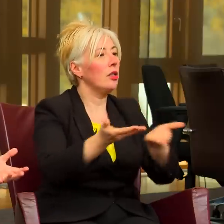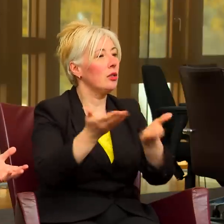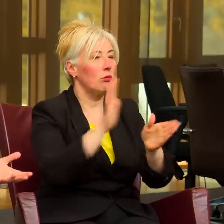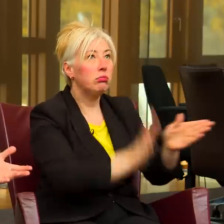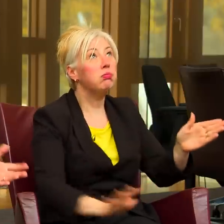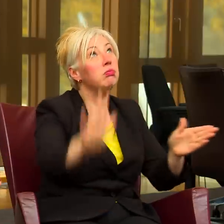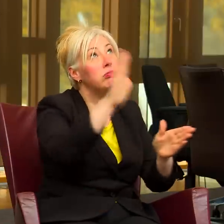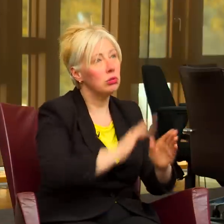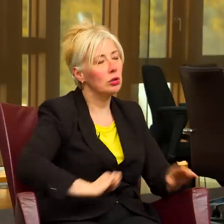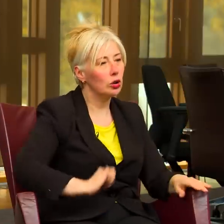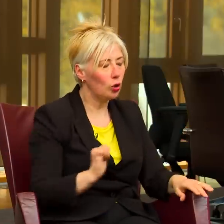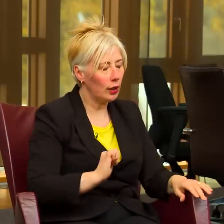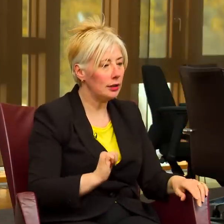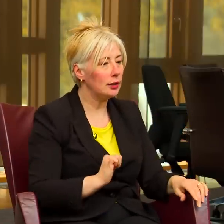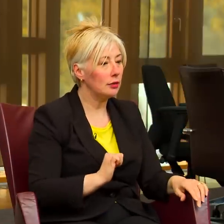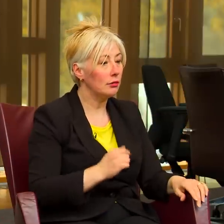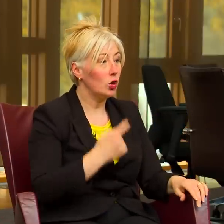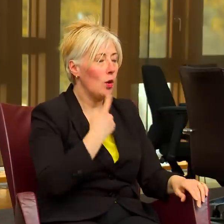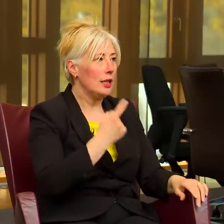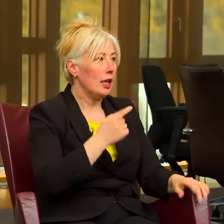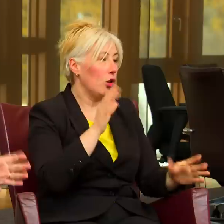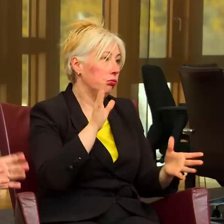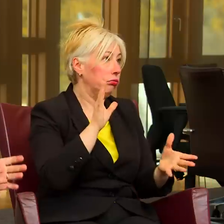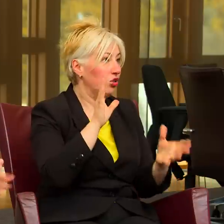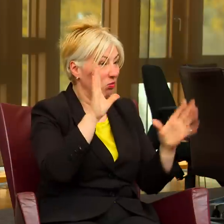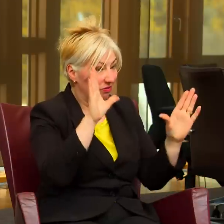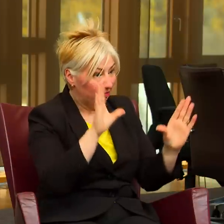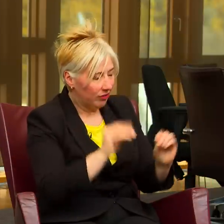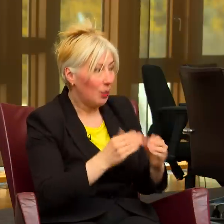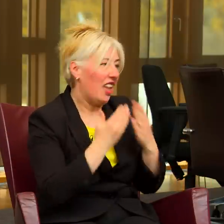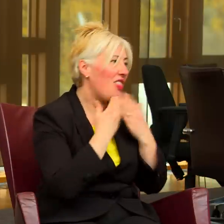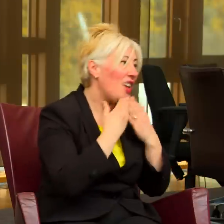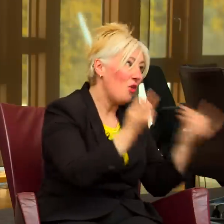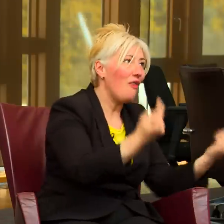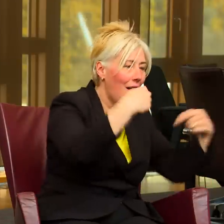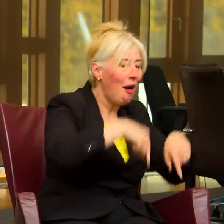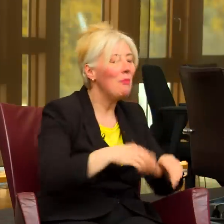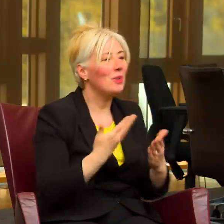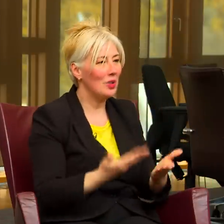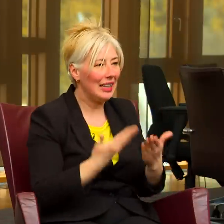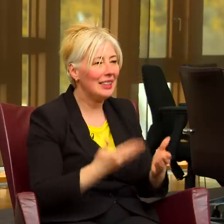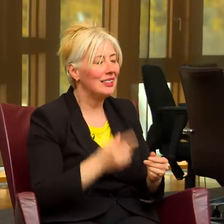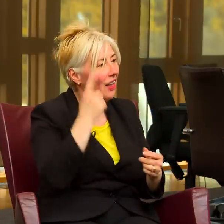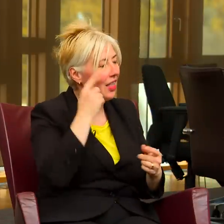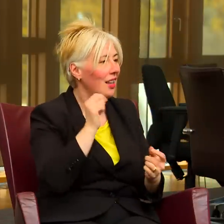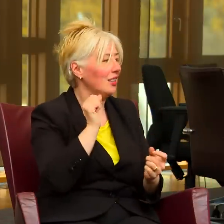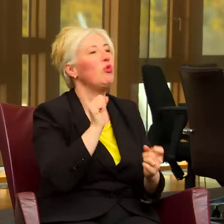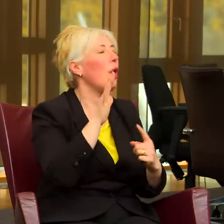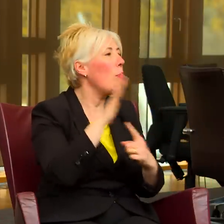just in conclusion if you don't mind can I thank you first of all for coming along to the parliament today. think it's very important that the community is involved